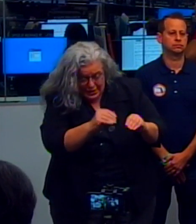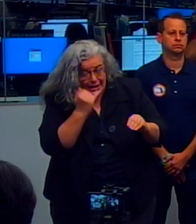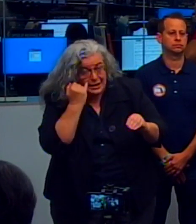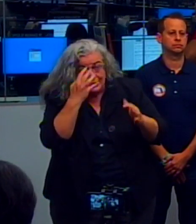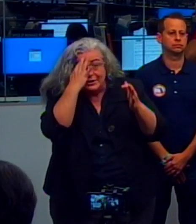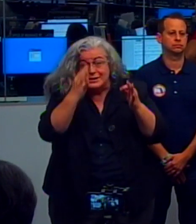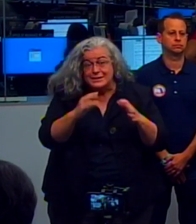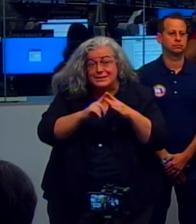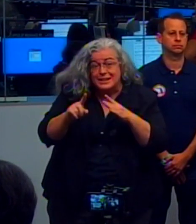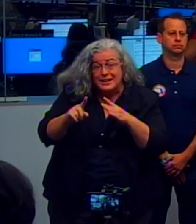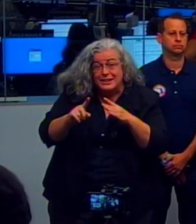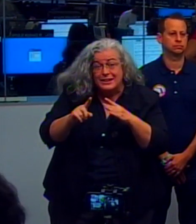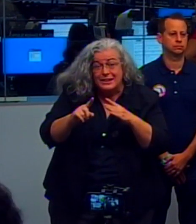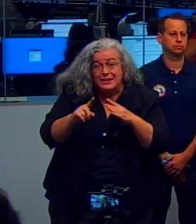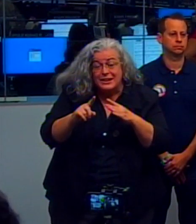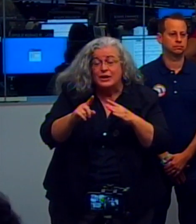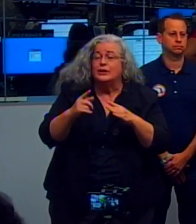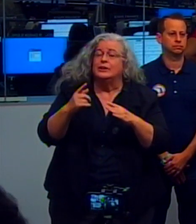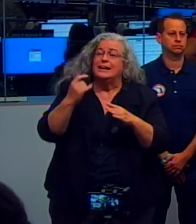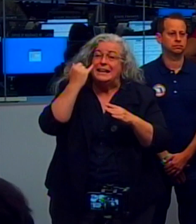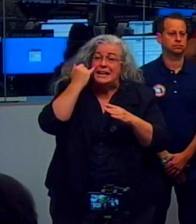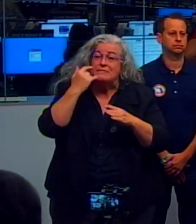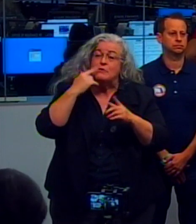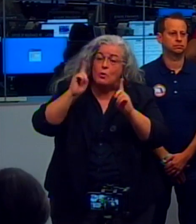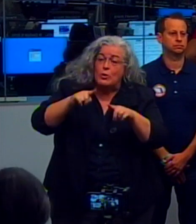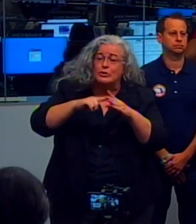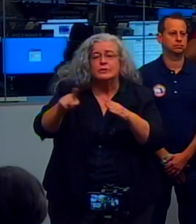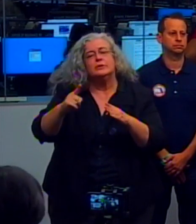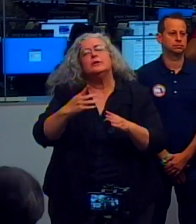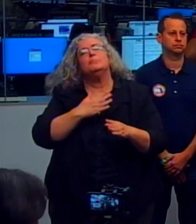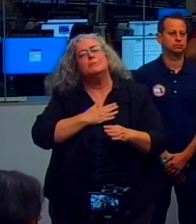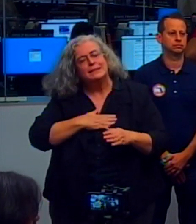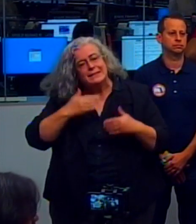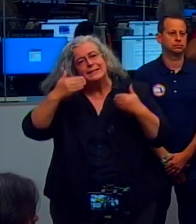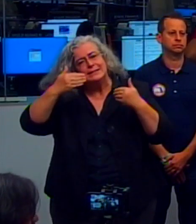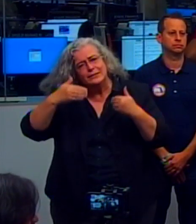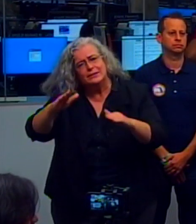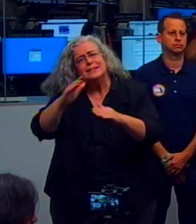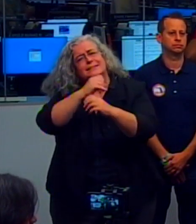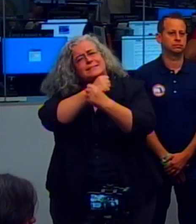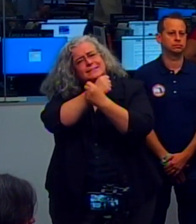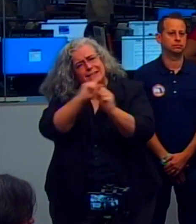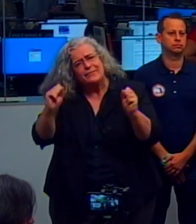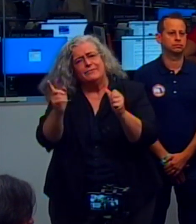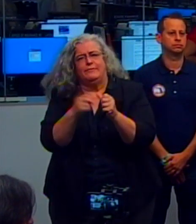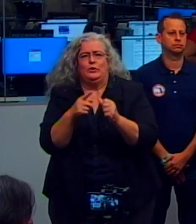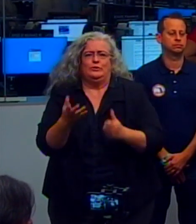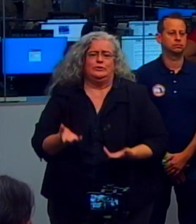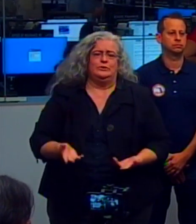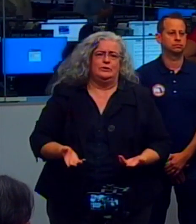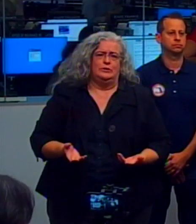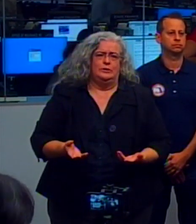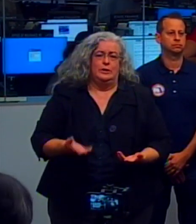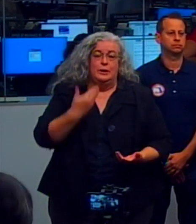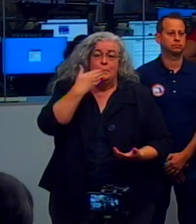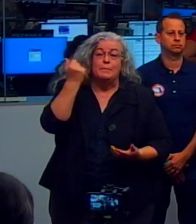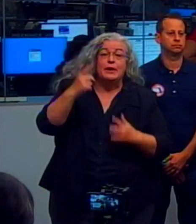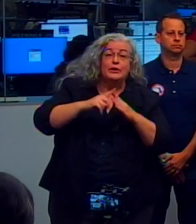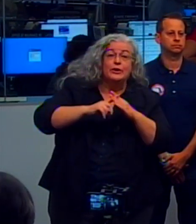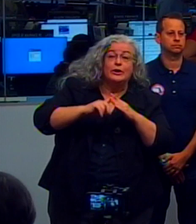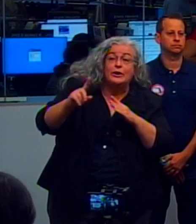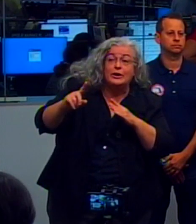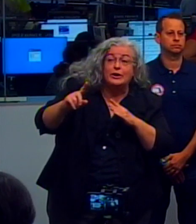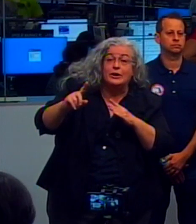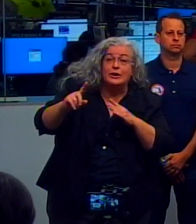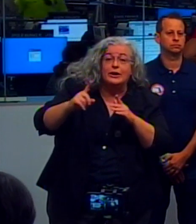evacuation zone and you're ordered to evacuate, please do so. Put your safety first. Better to evacuate and